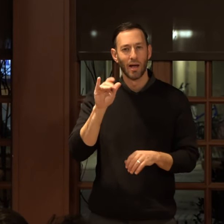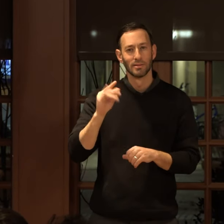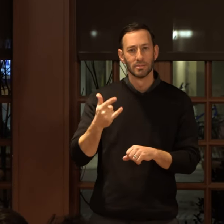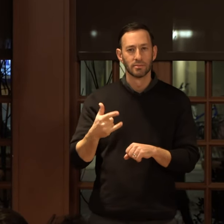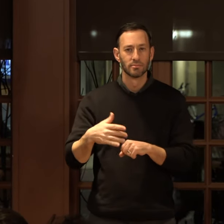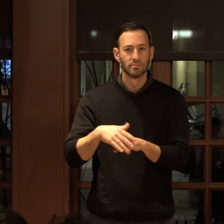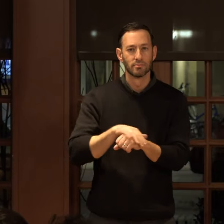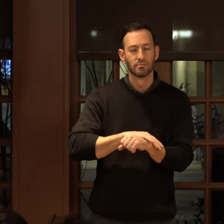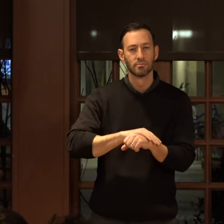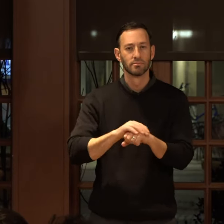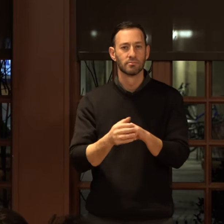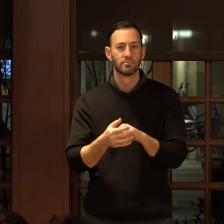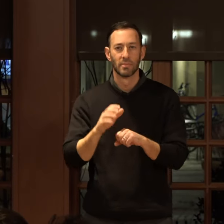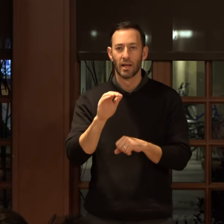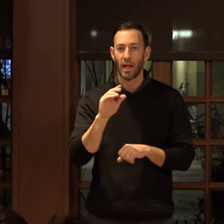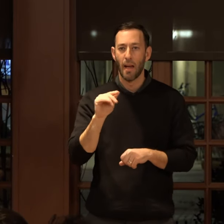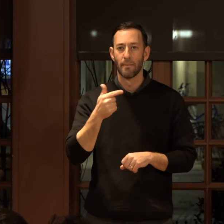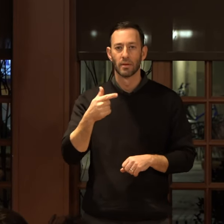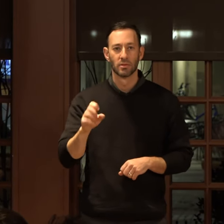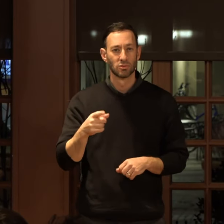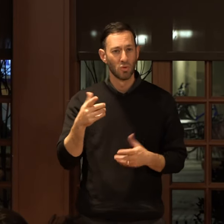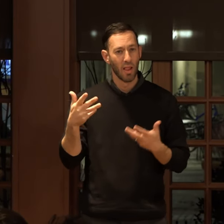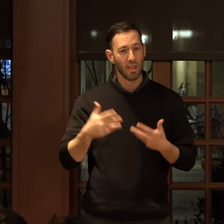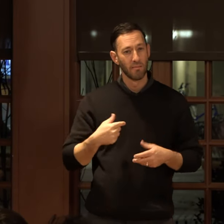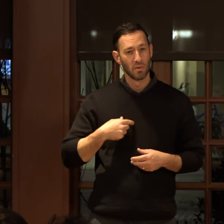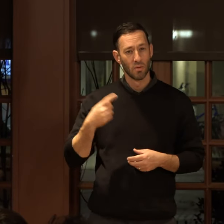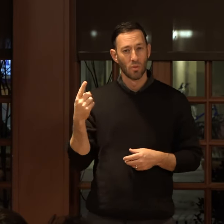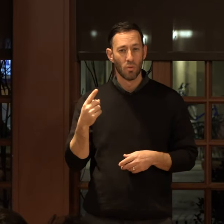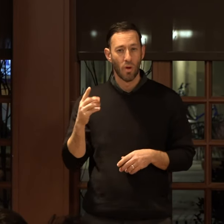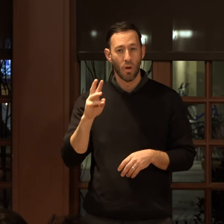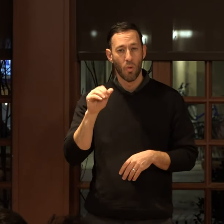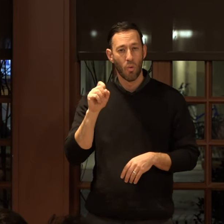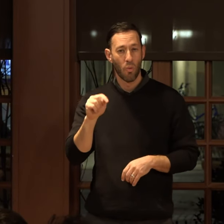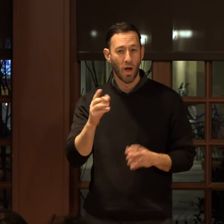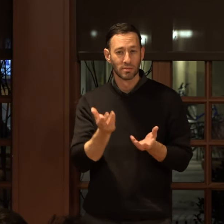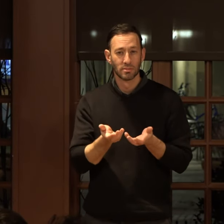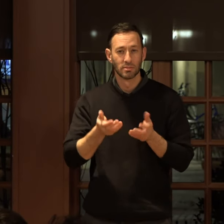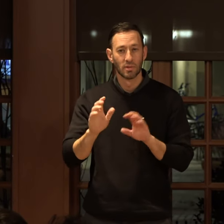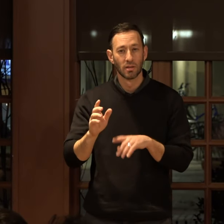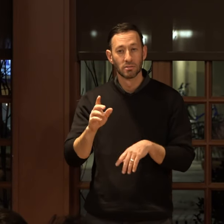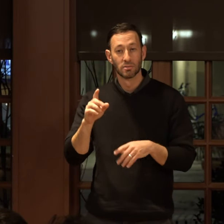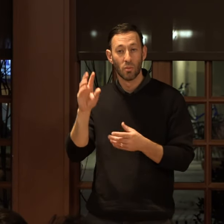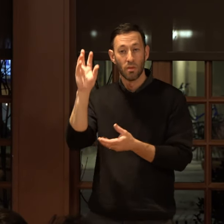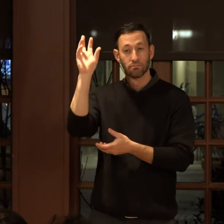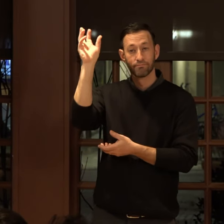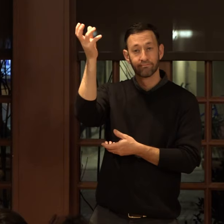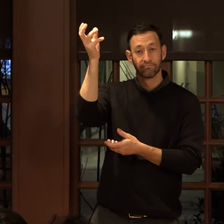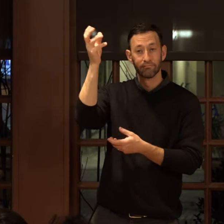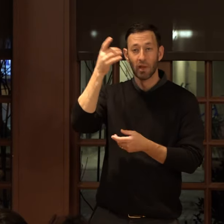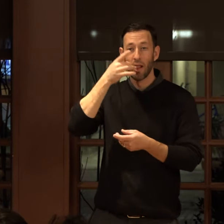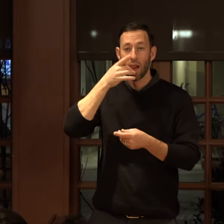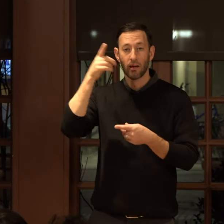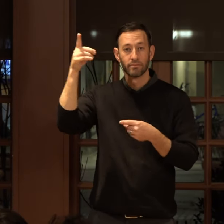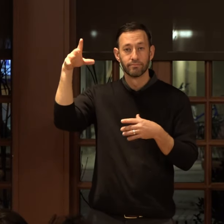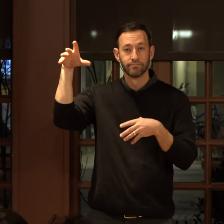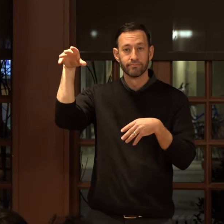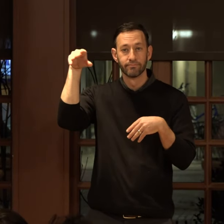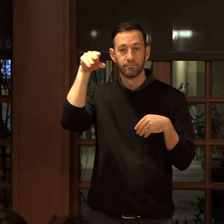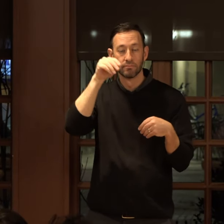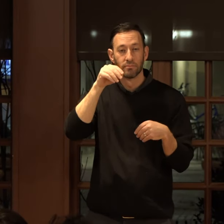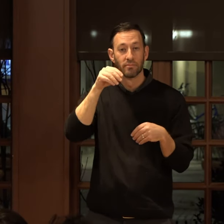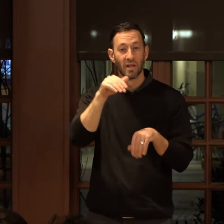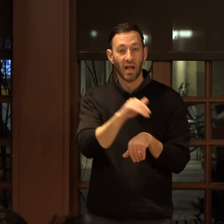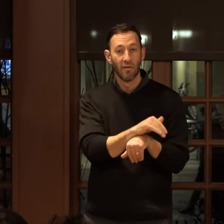Since you left me alone, the waspness swallowing the bulb in the porch light has gone leaden. And each night, the